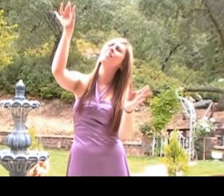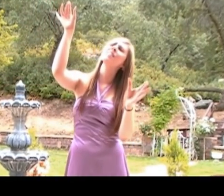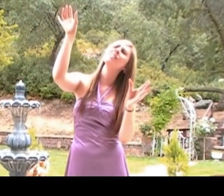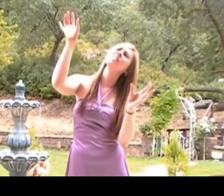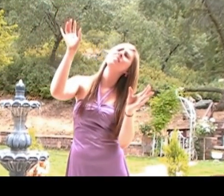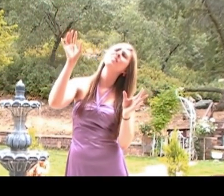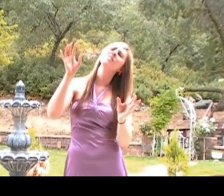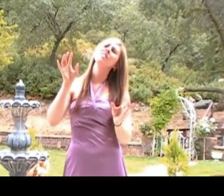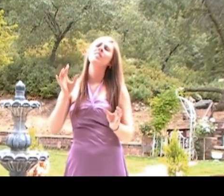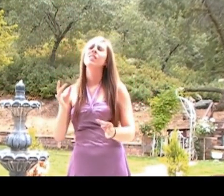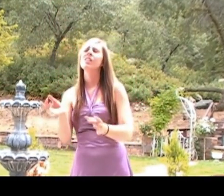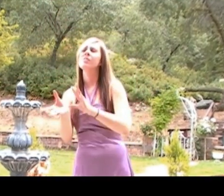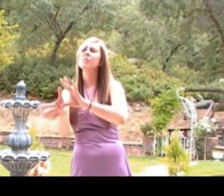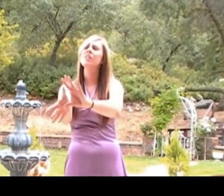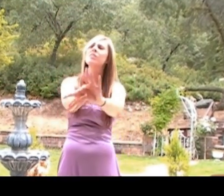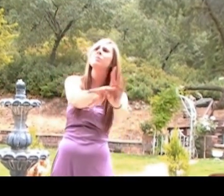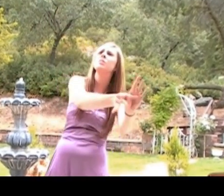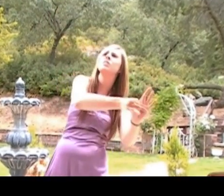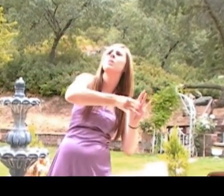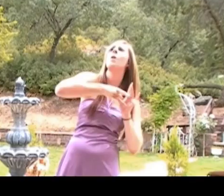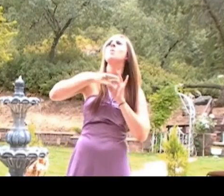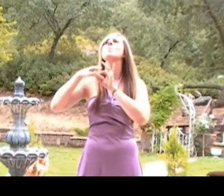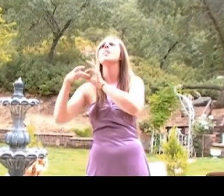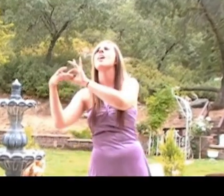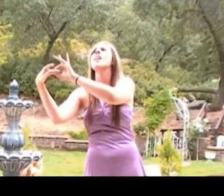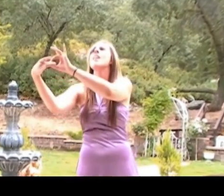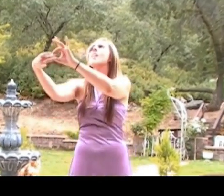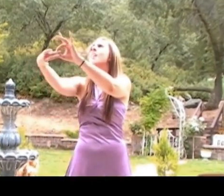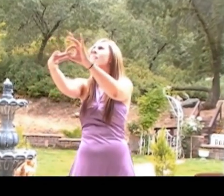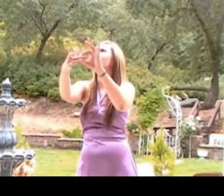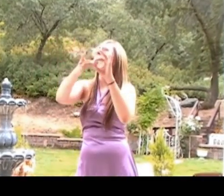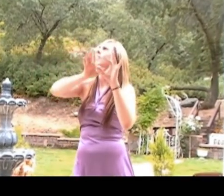If we hold on together